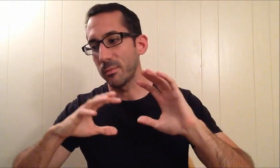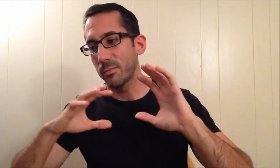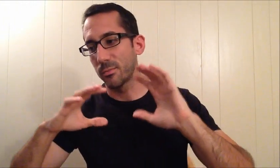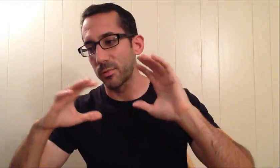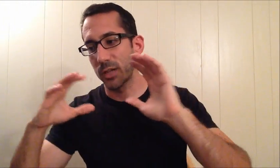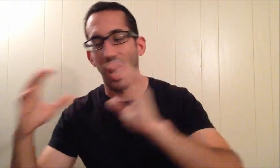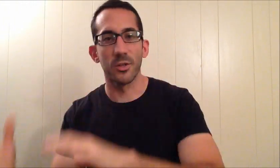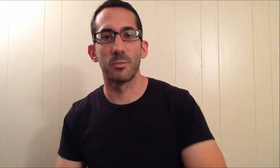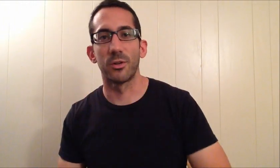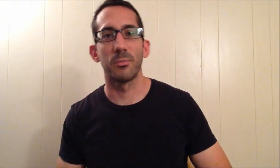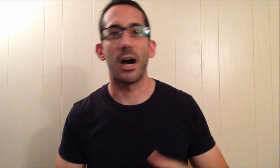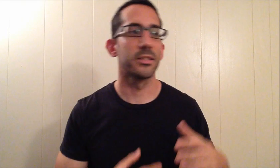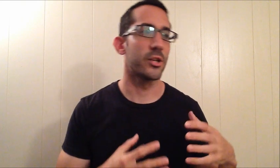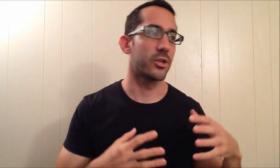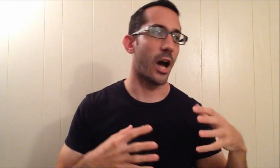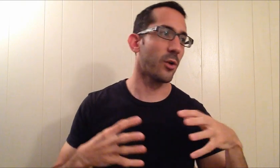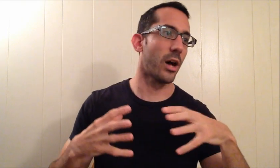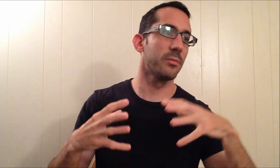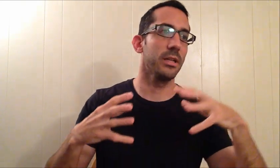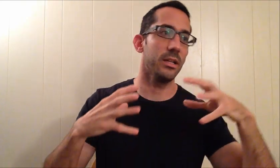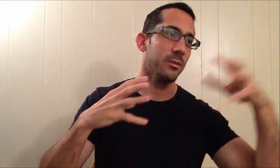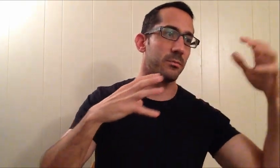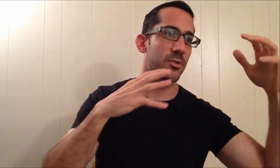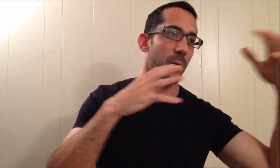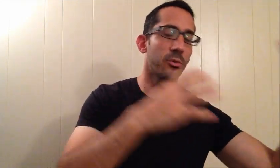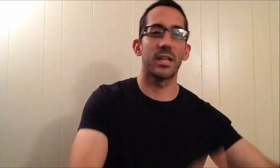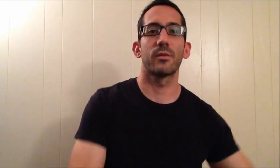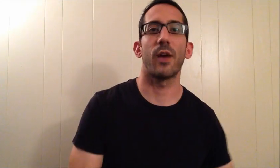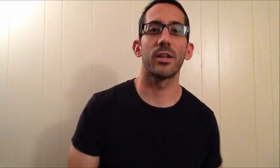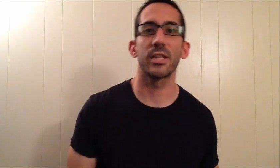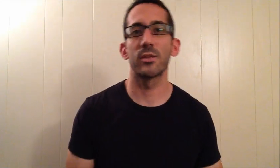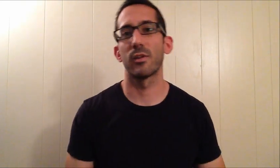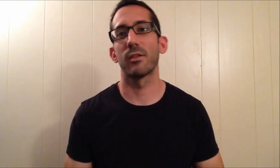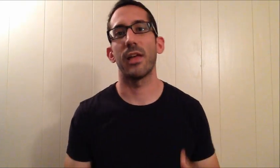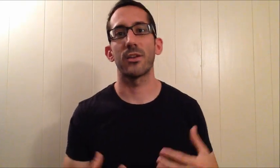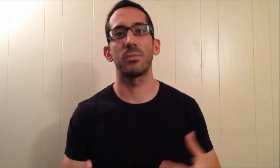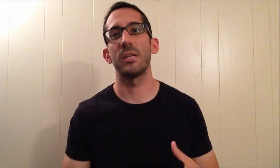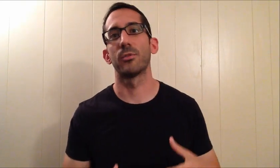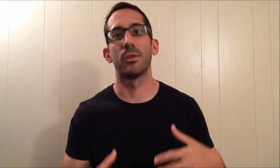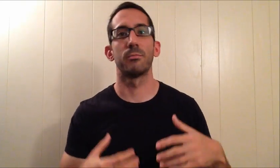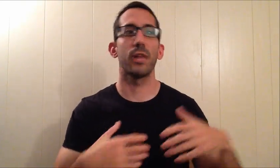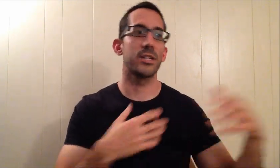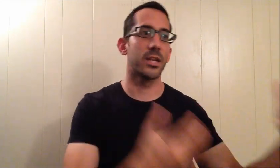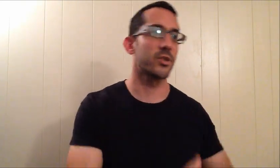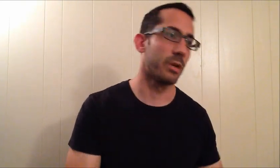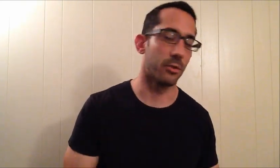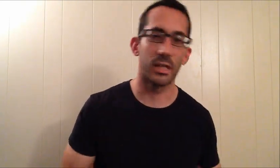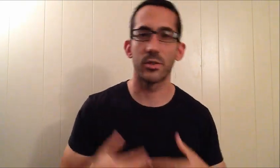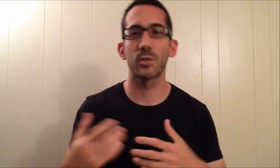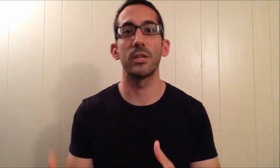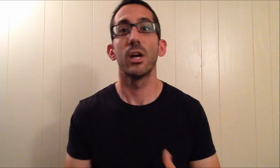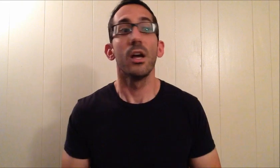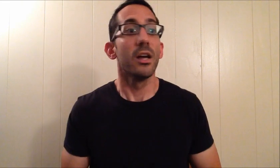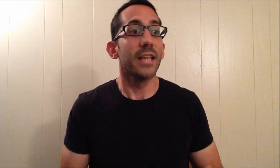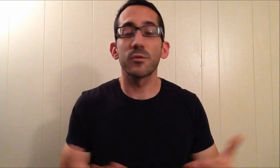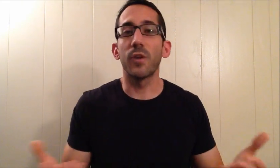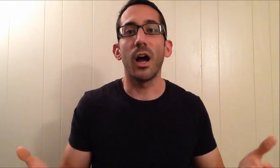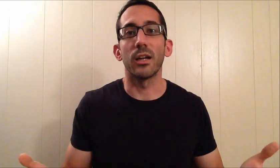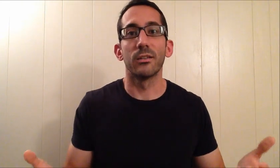congressman or a politician. I don't want to be someone who stands on a stage in front of a thousand people and plays an instrument or gives a speech. That's fine.